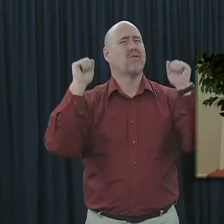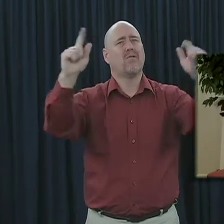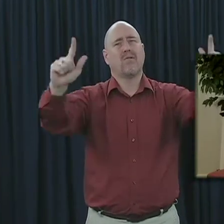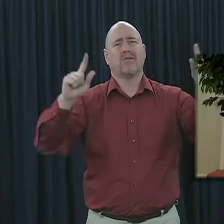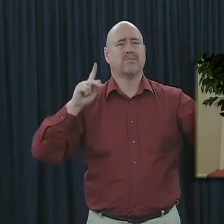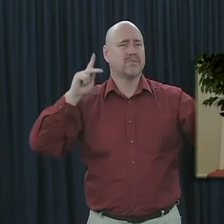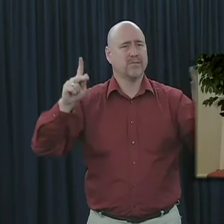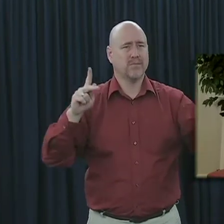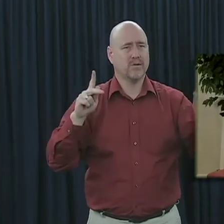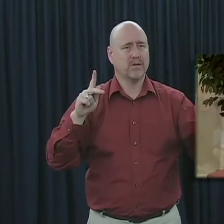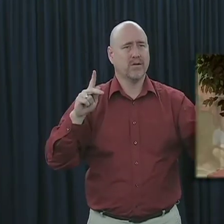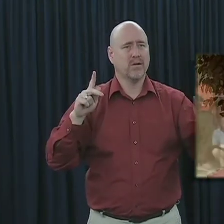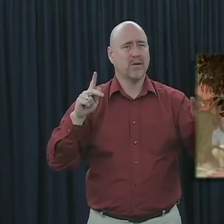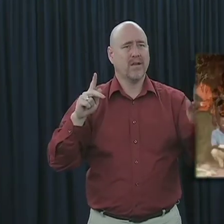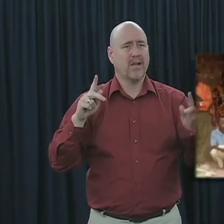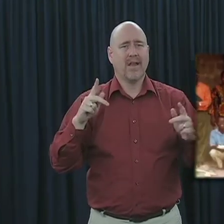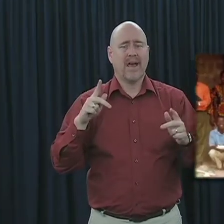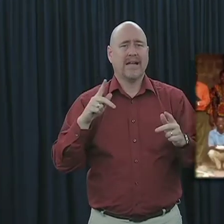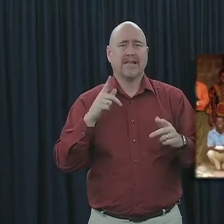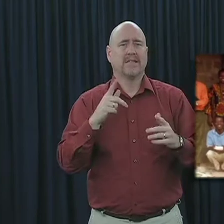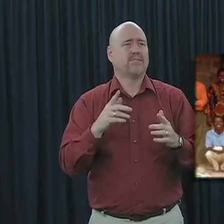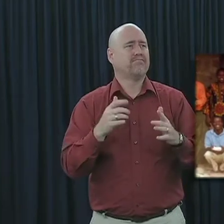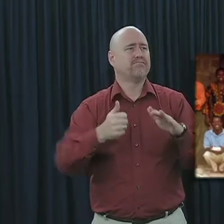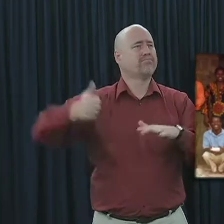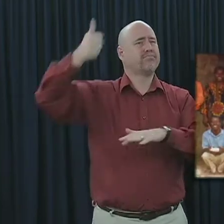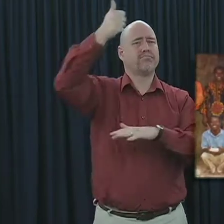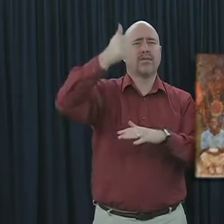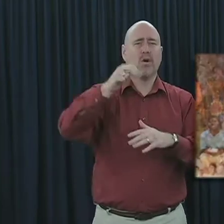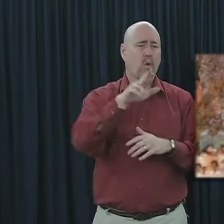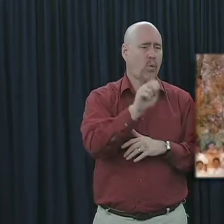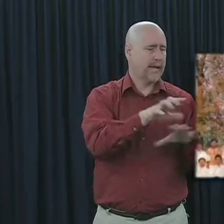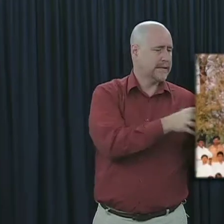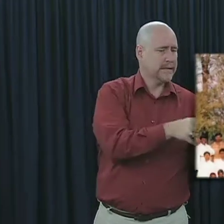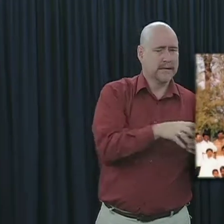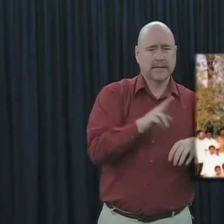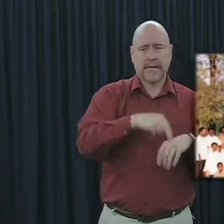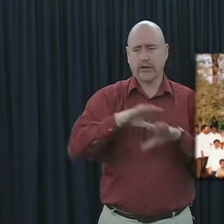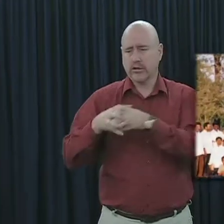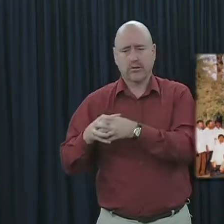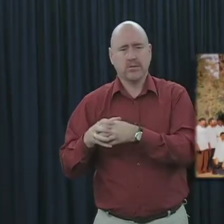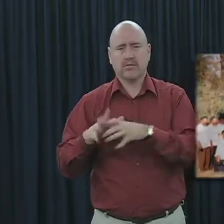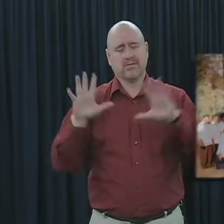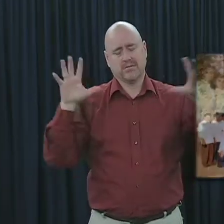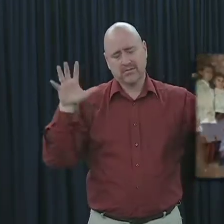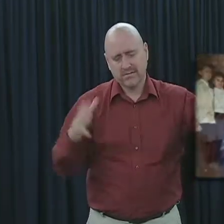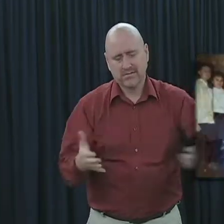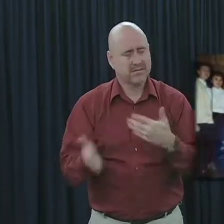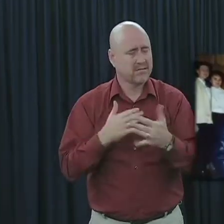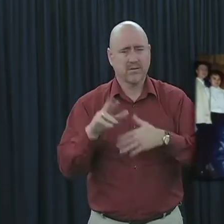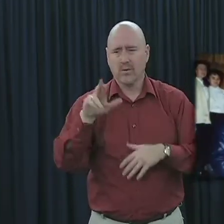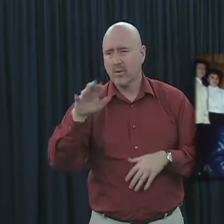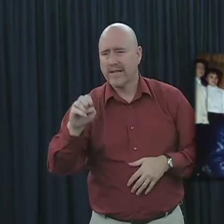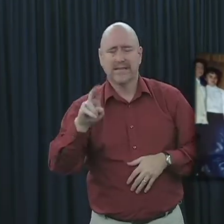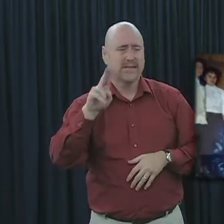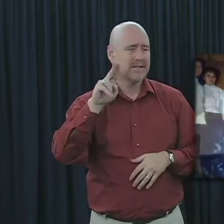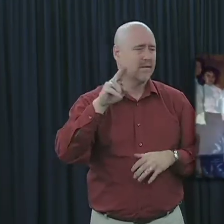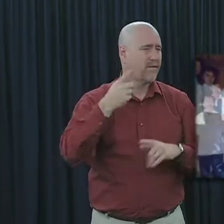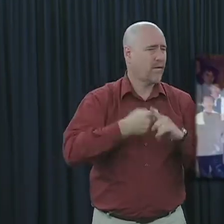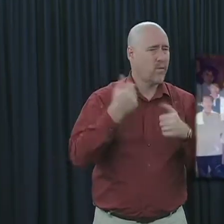which transcends or rises above race, nationality, and ethnicity. The church, as God's